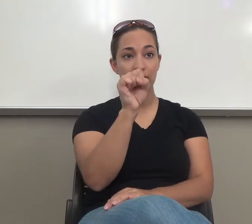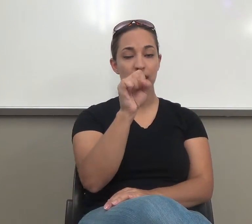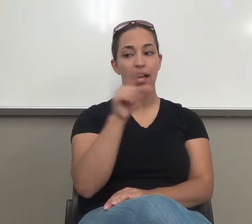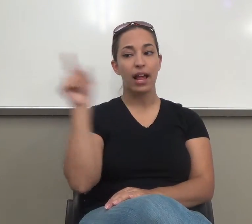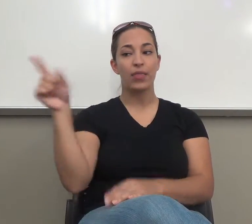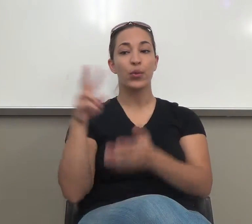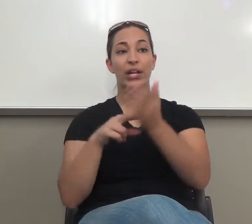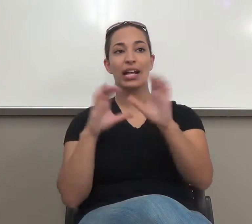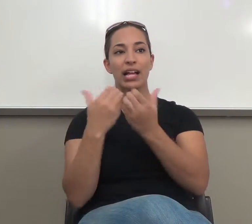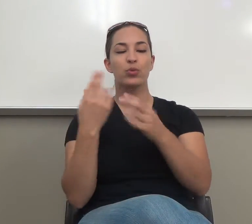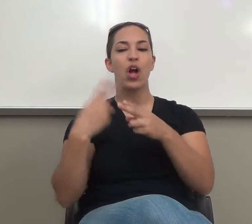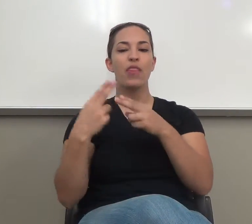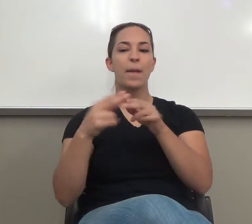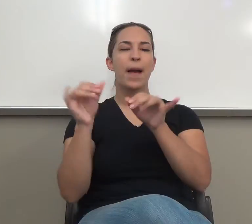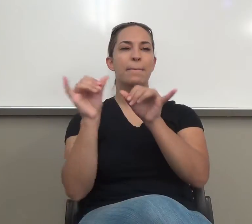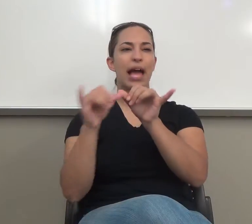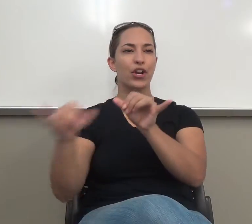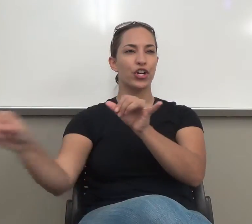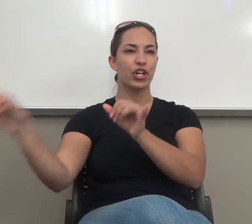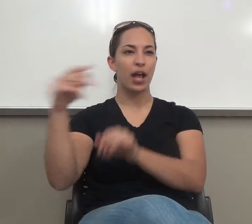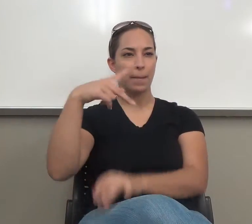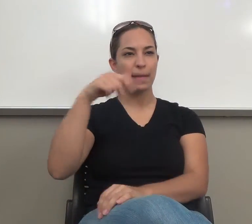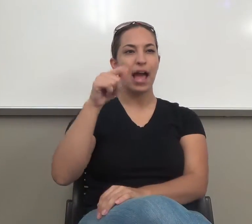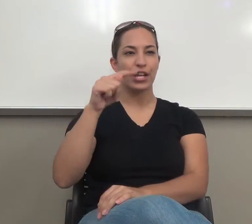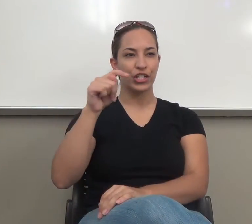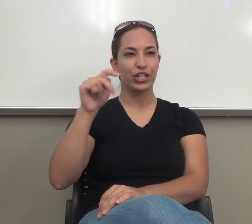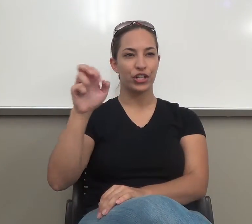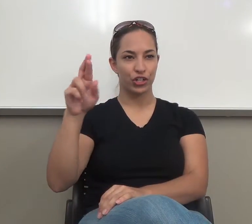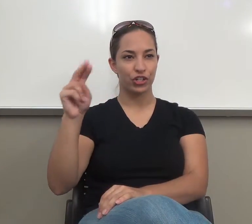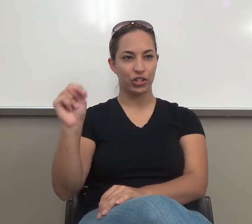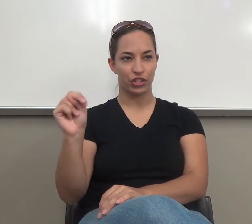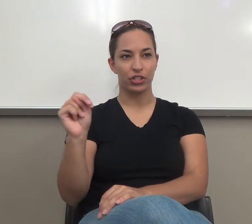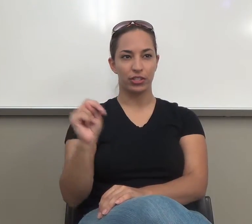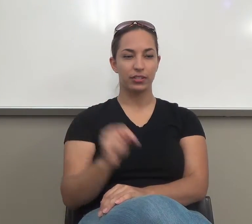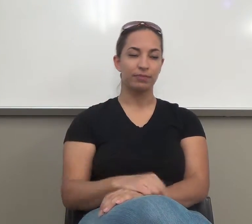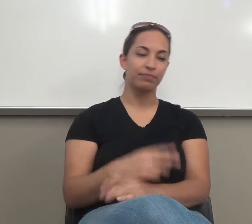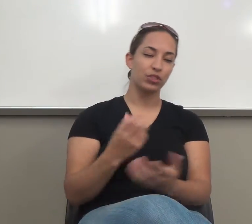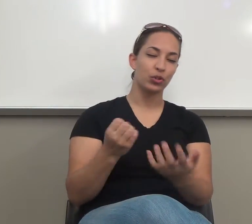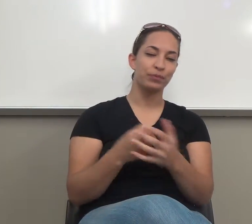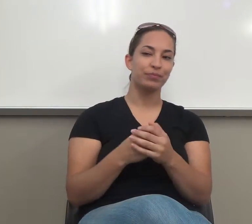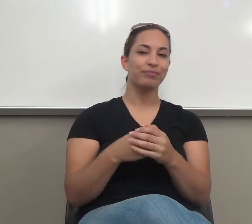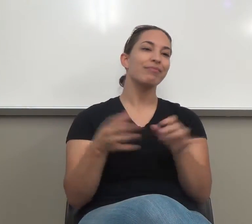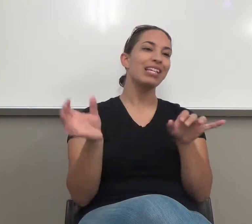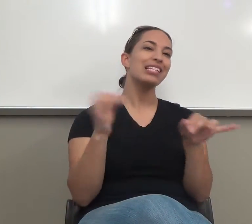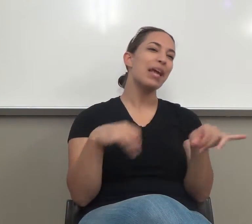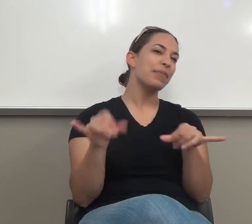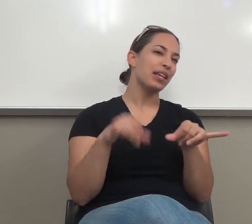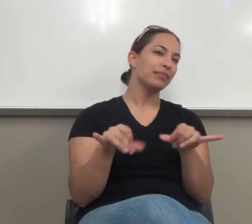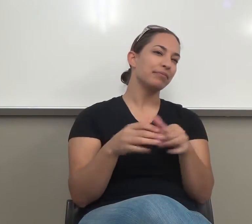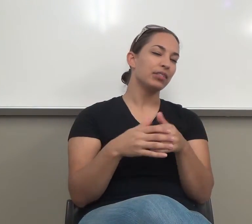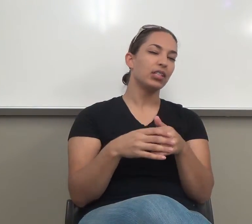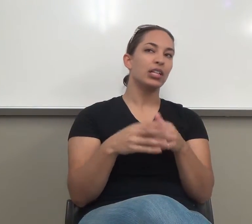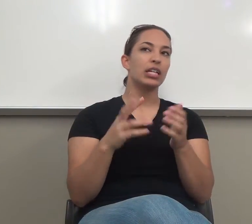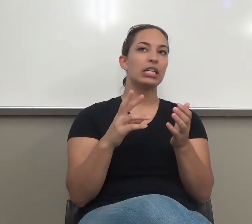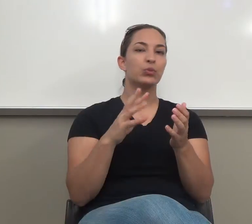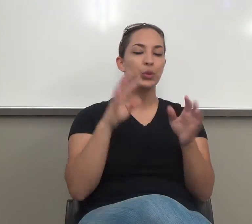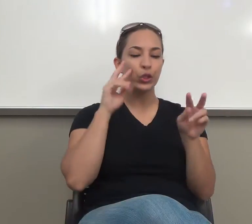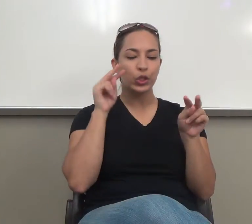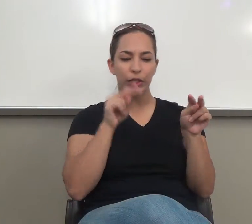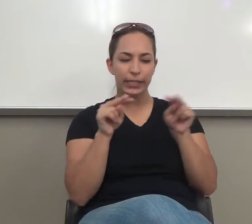paragraph? That's a big question we ask for the reading class. Same thing. We're looking at how this writer, in the